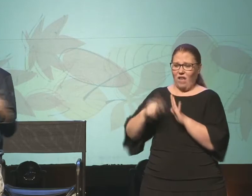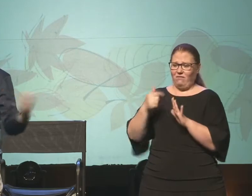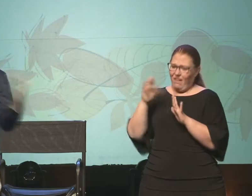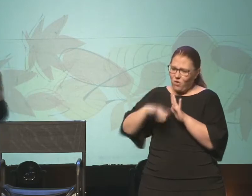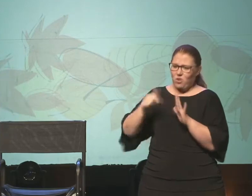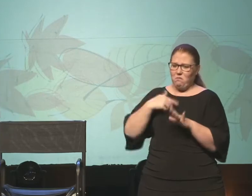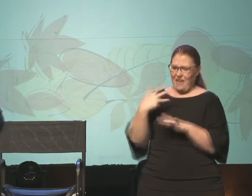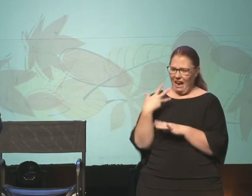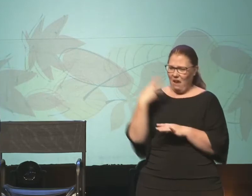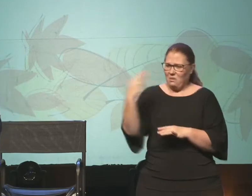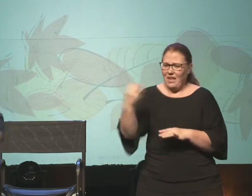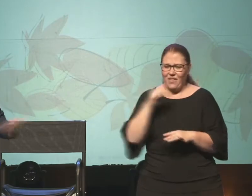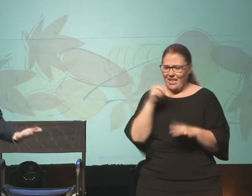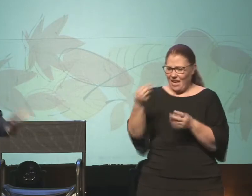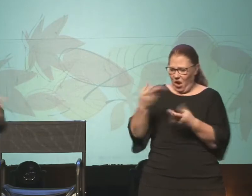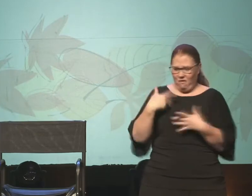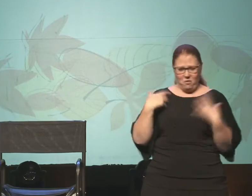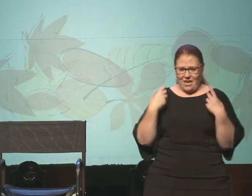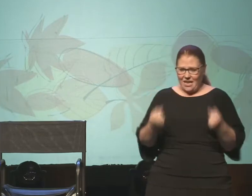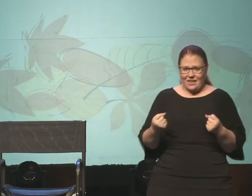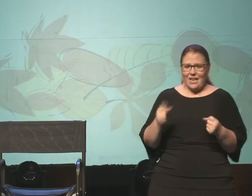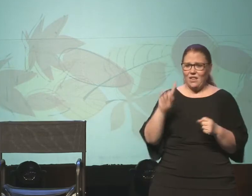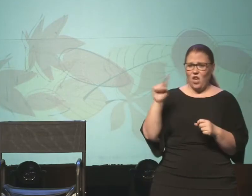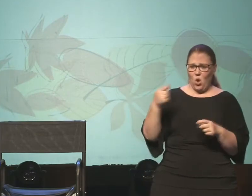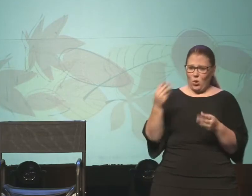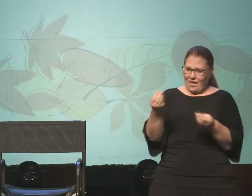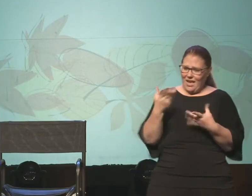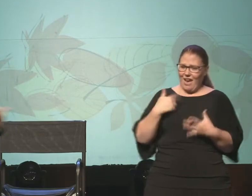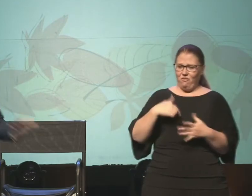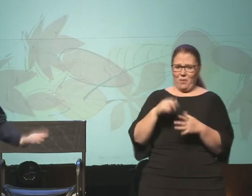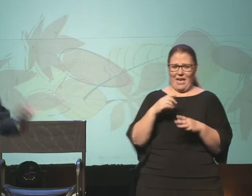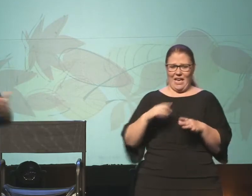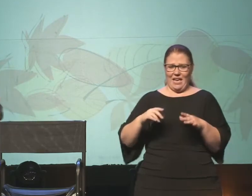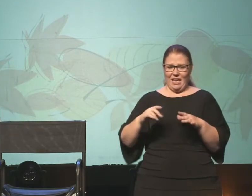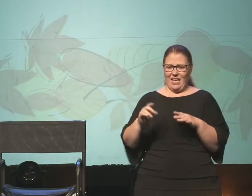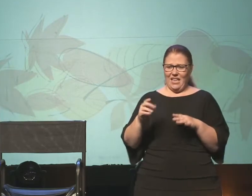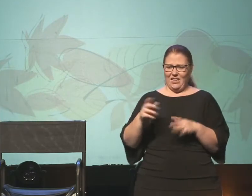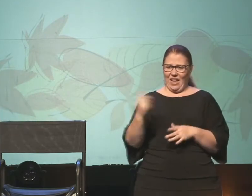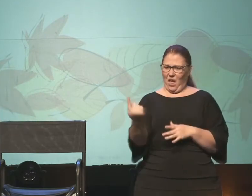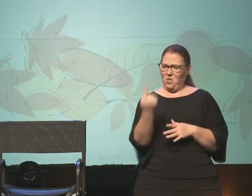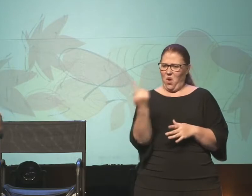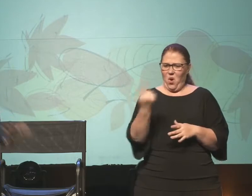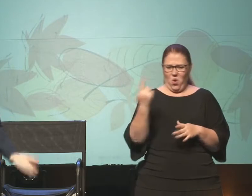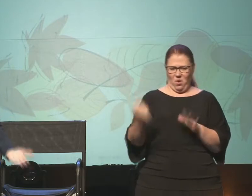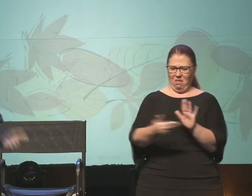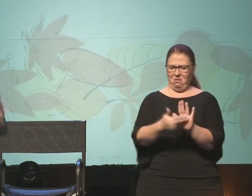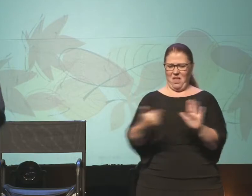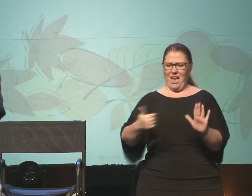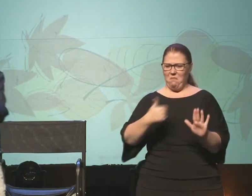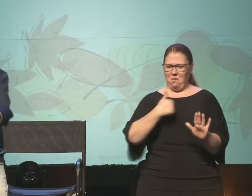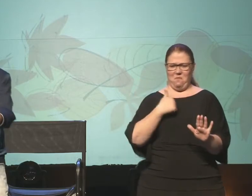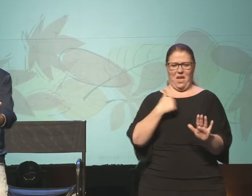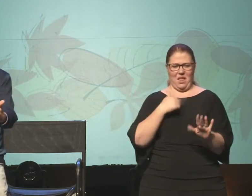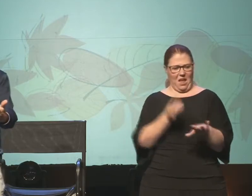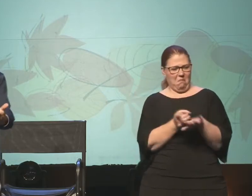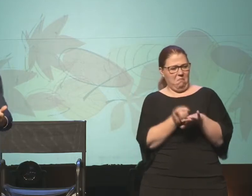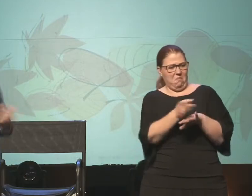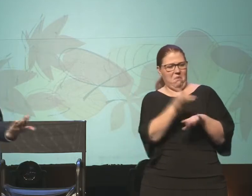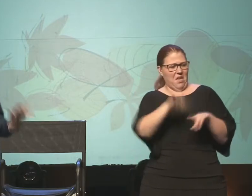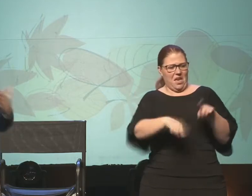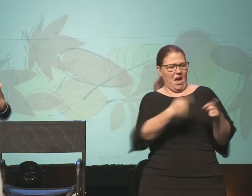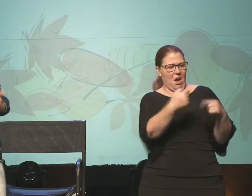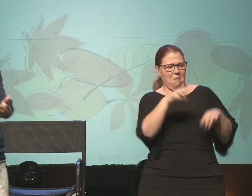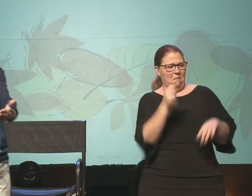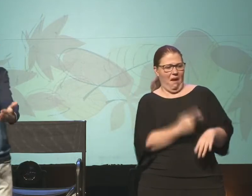They didn't offer me healing. They only offered me exclusion. They only offered me a label. They only told me I couldn't come back until,